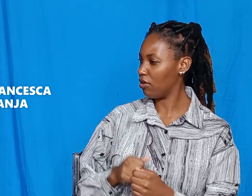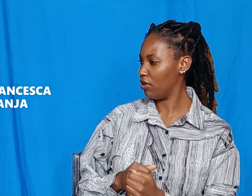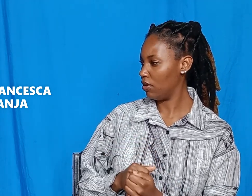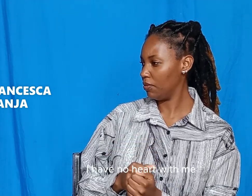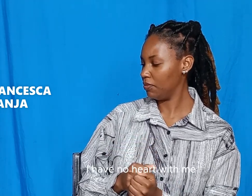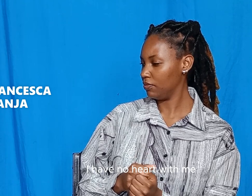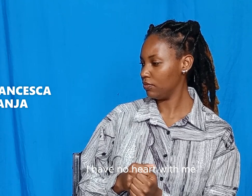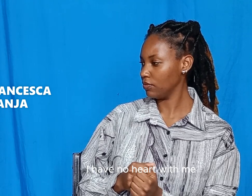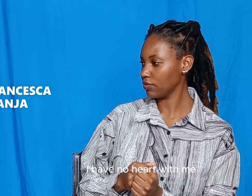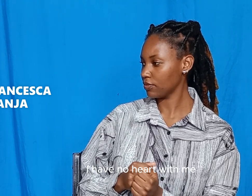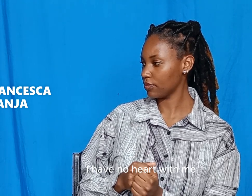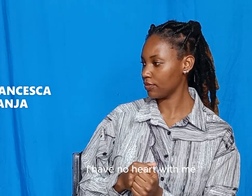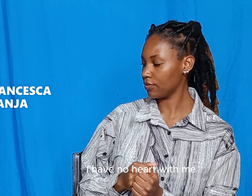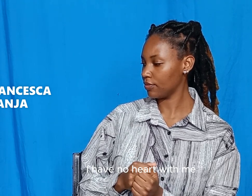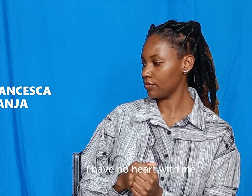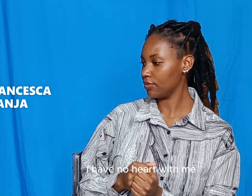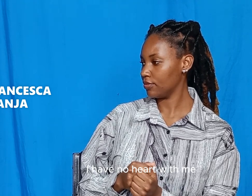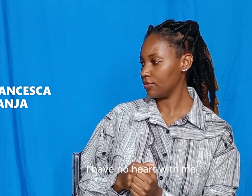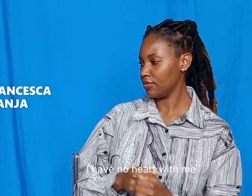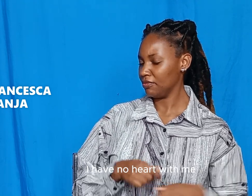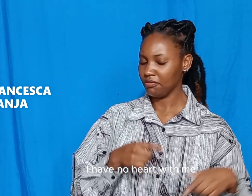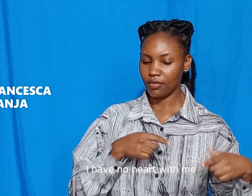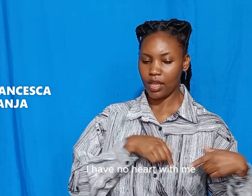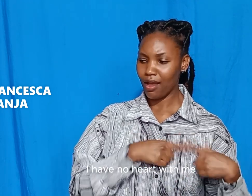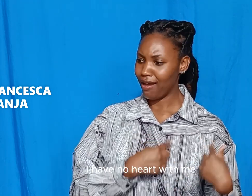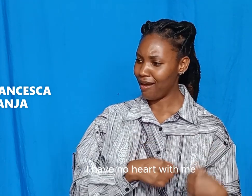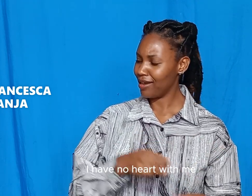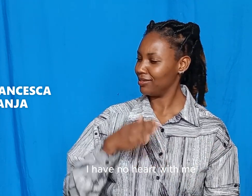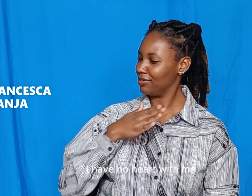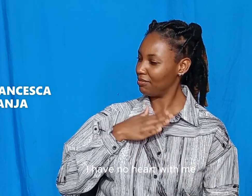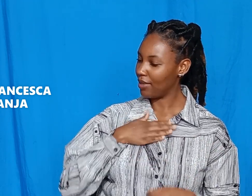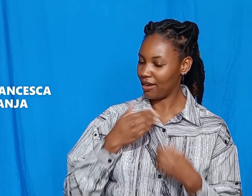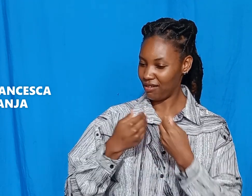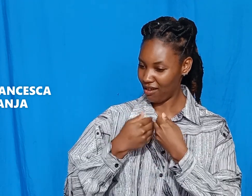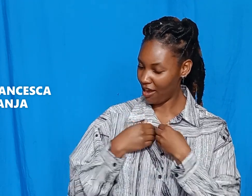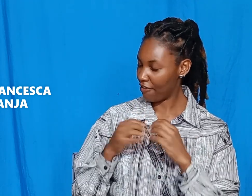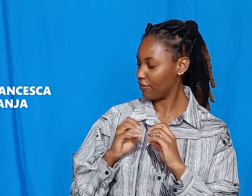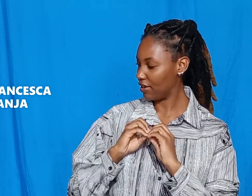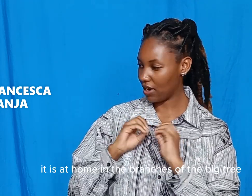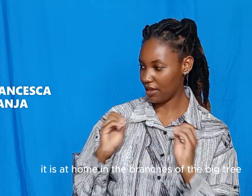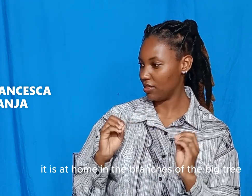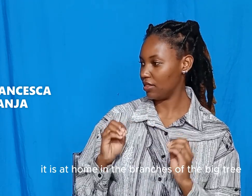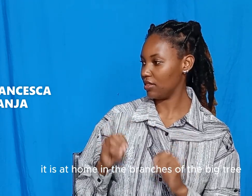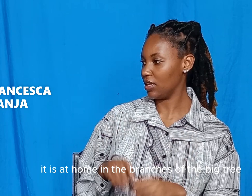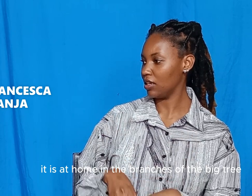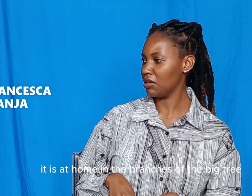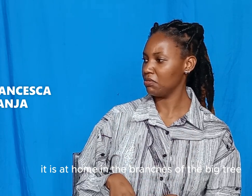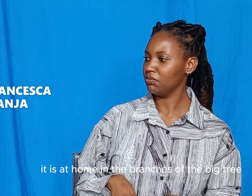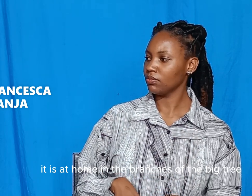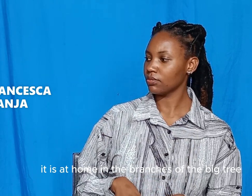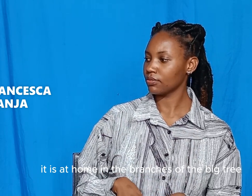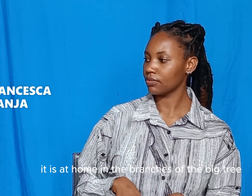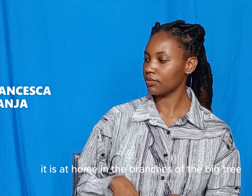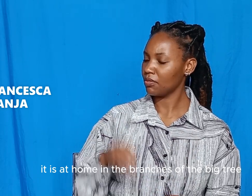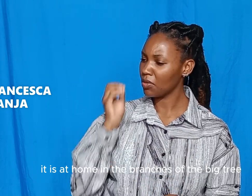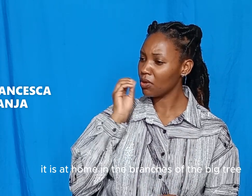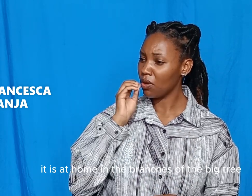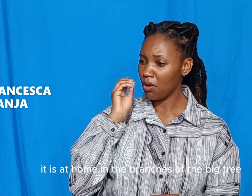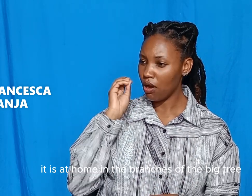I have no heart with me. It is at home, in the branches